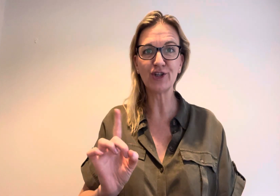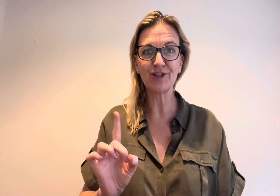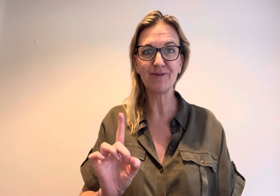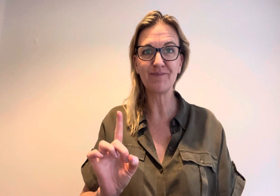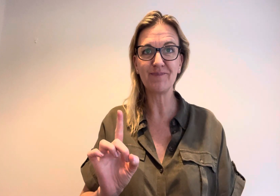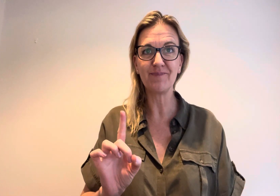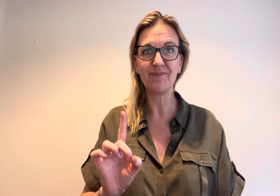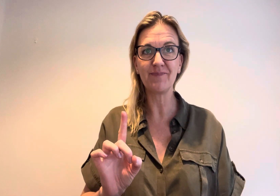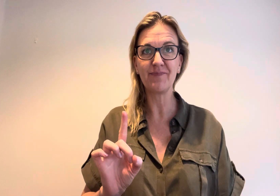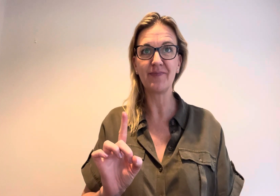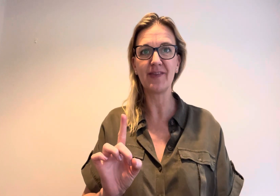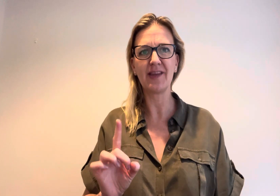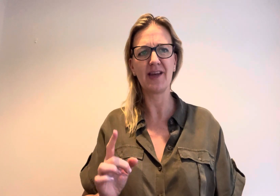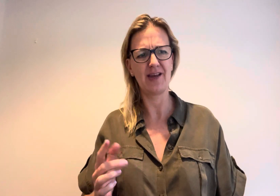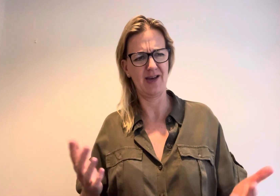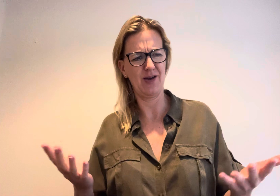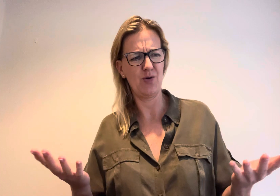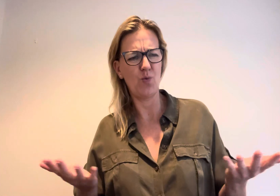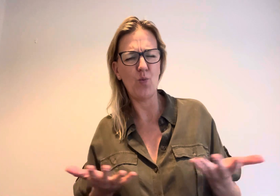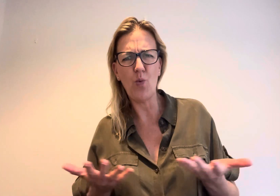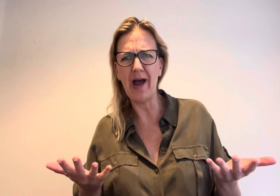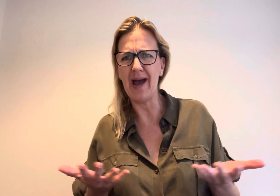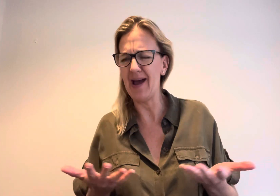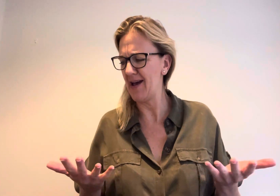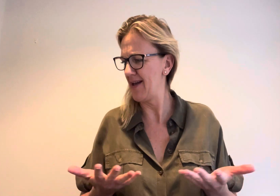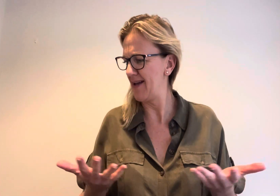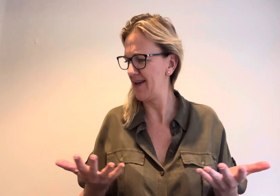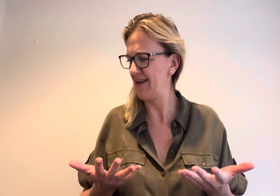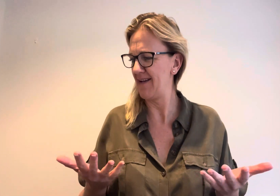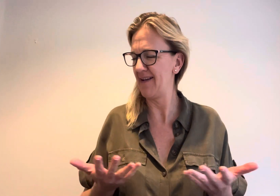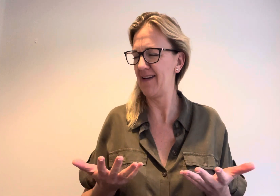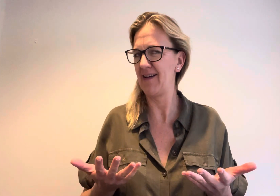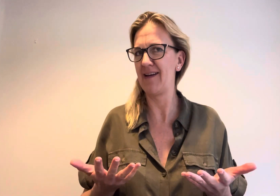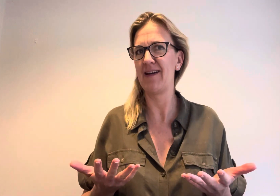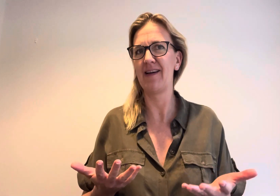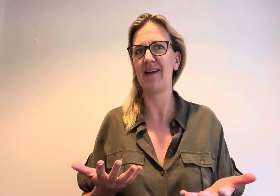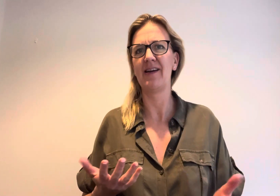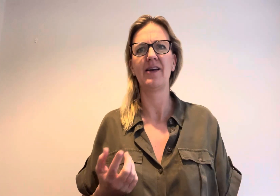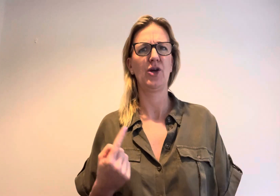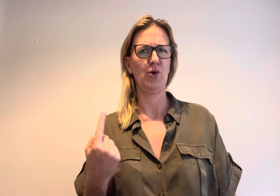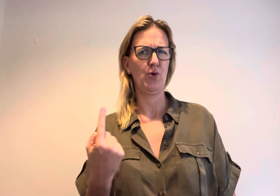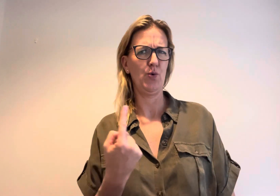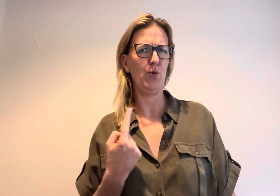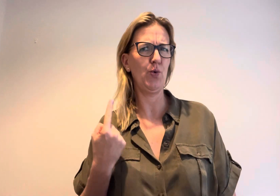What, where, who,